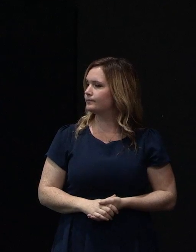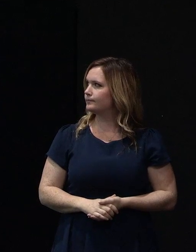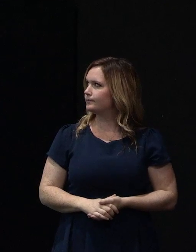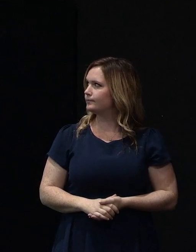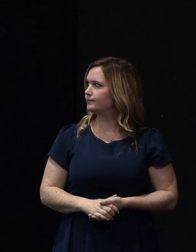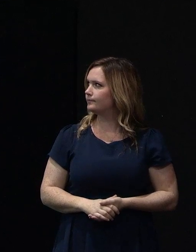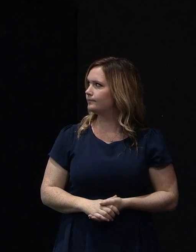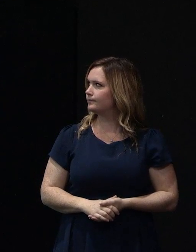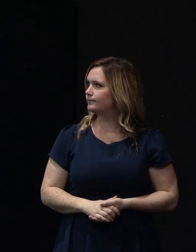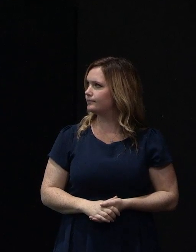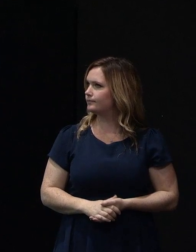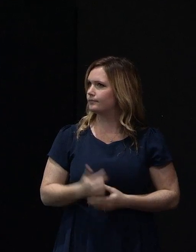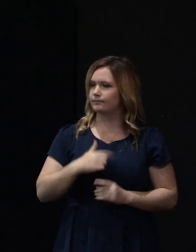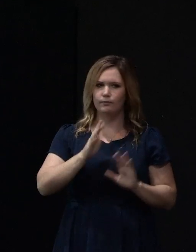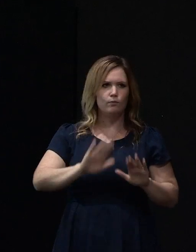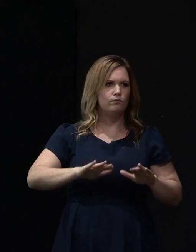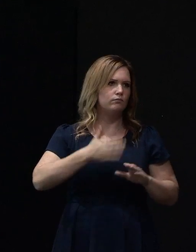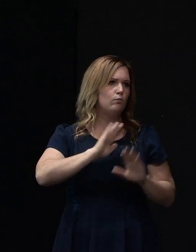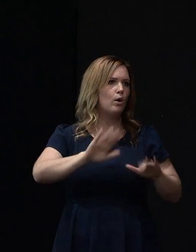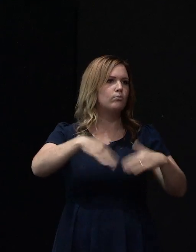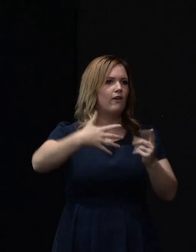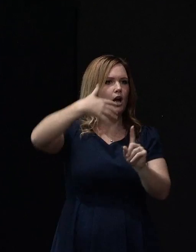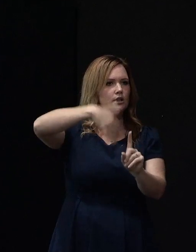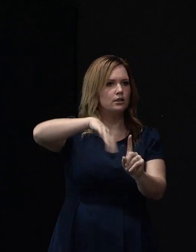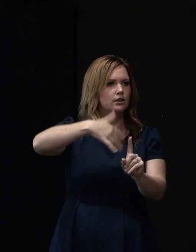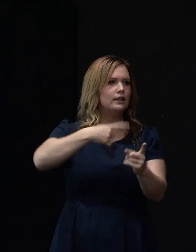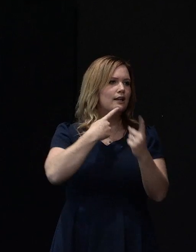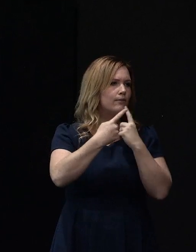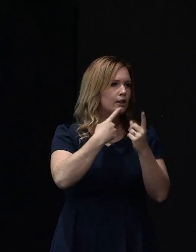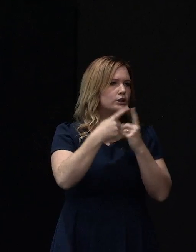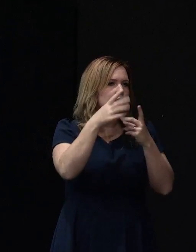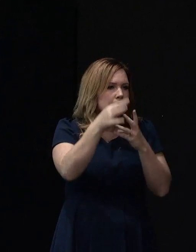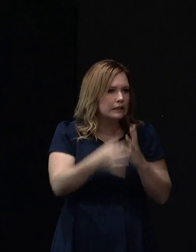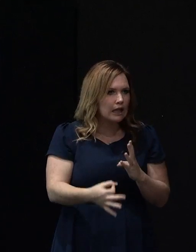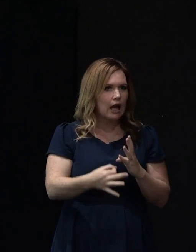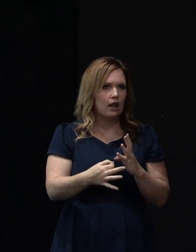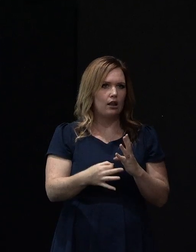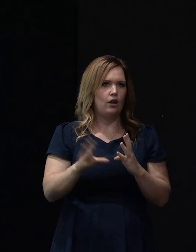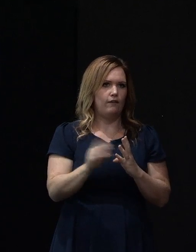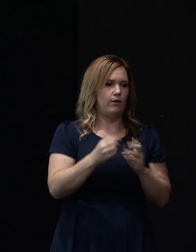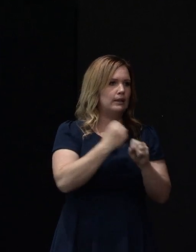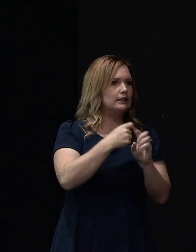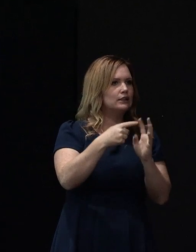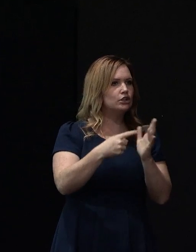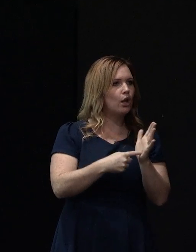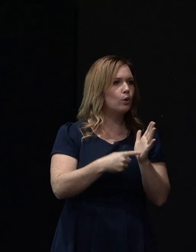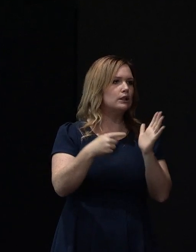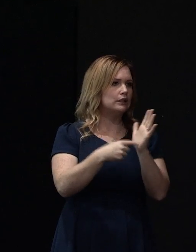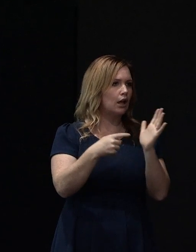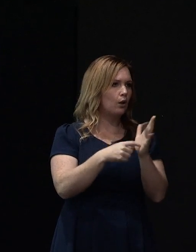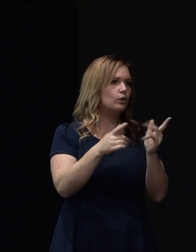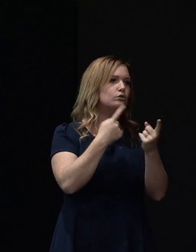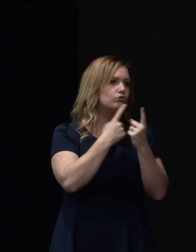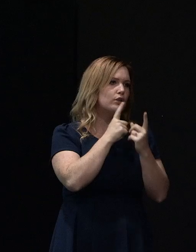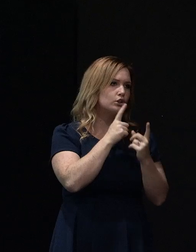kind of provide a little bit of background, a little bit more detail about what we're doing from a geotechnical and structural perspective with